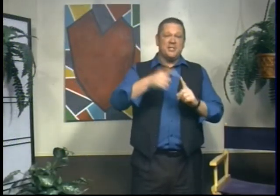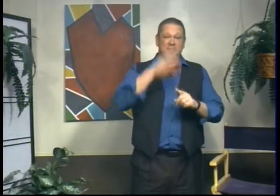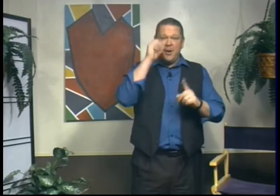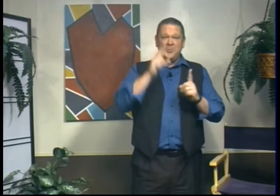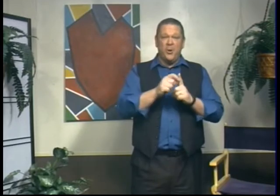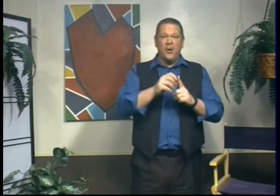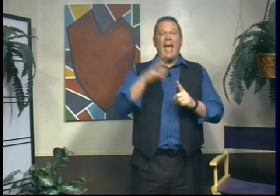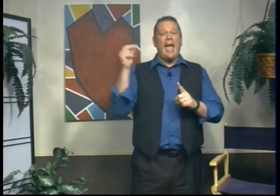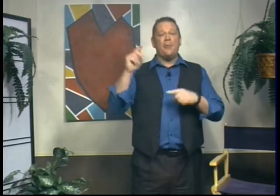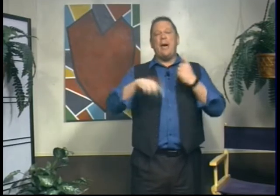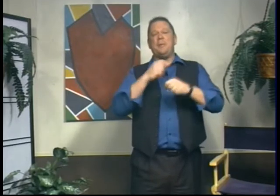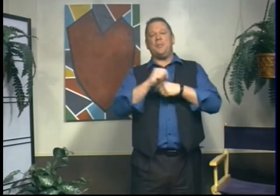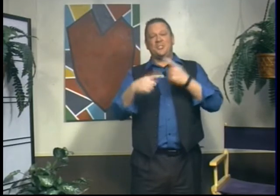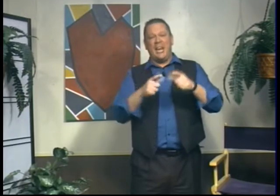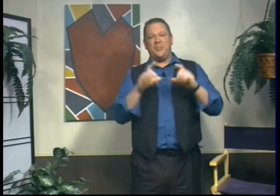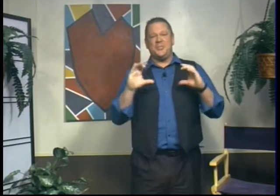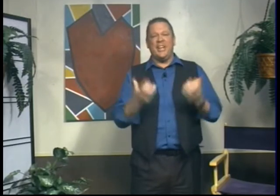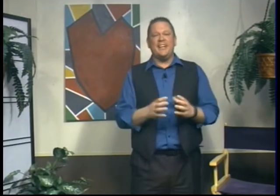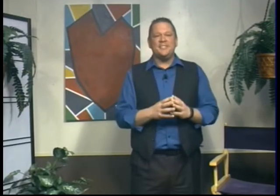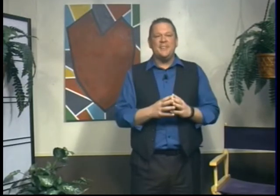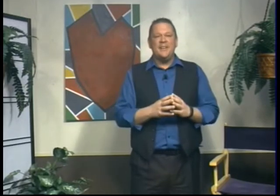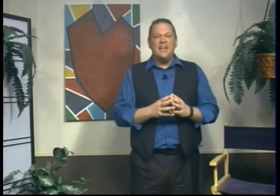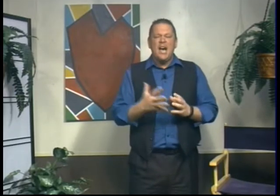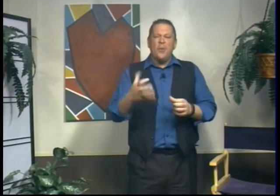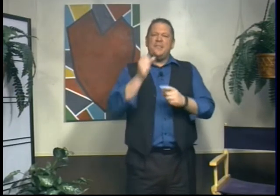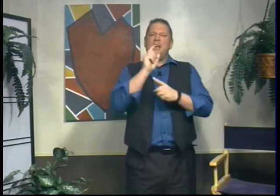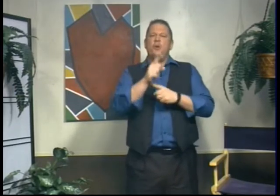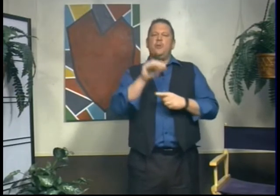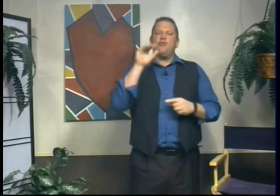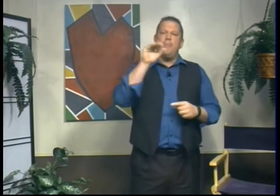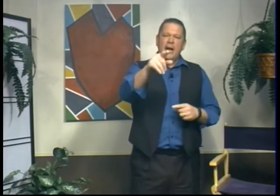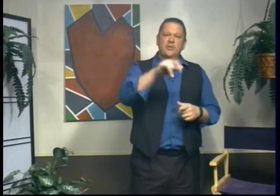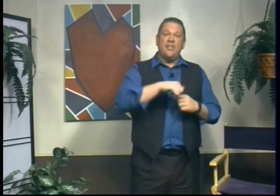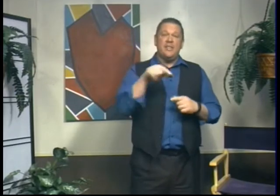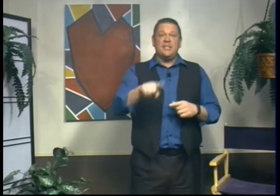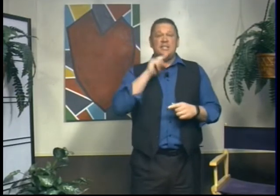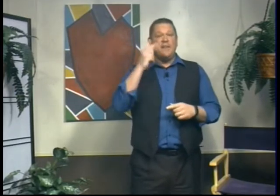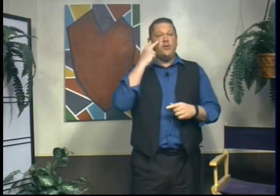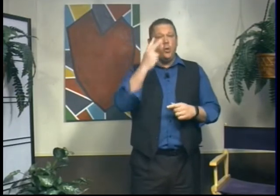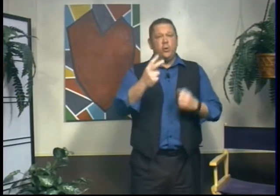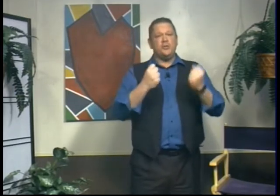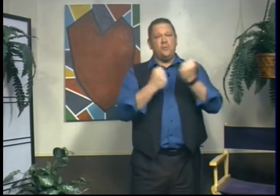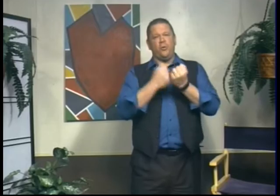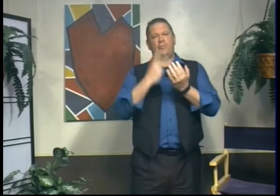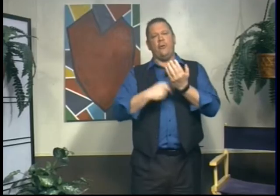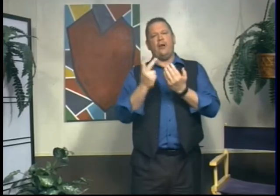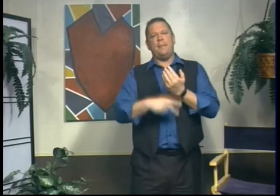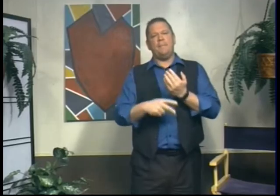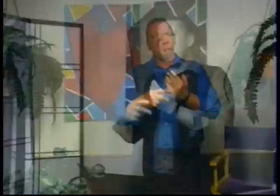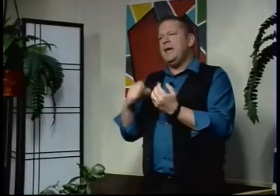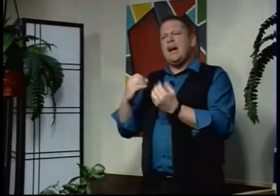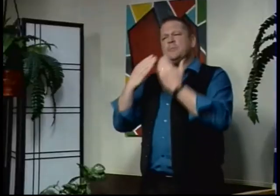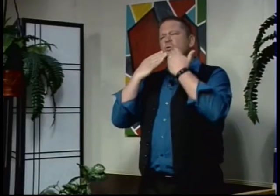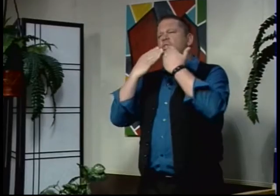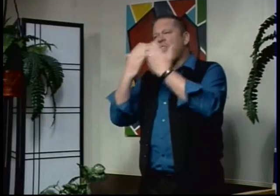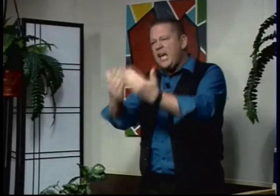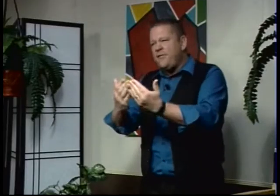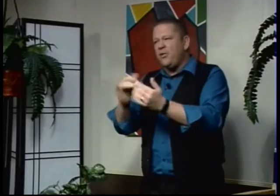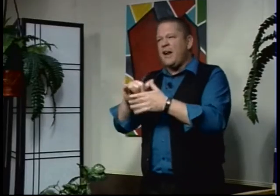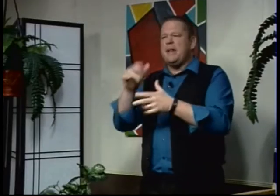from God's Word, and wrap it up with sign language class. I want to take a moment to remind you that this is a viewer-supported program. I'm so thankful that I've been